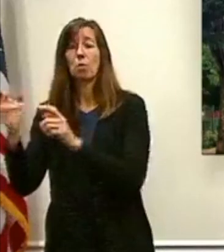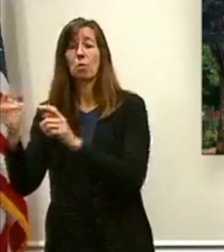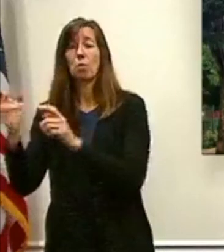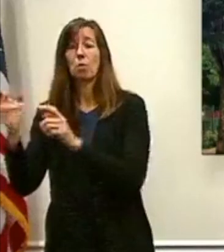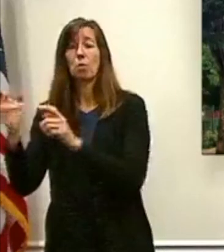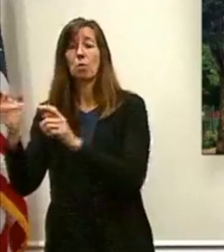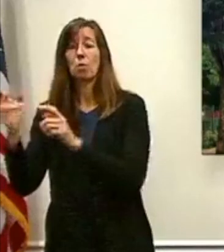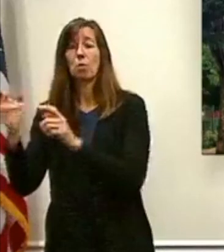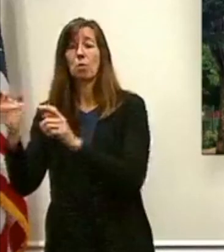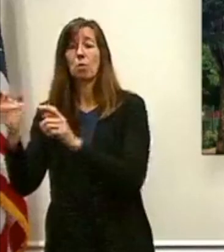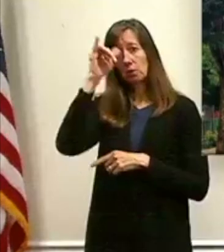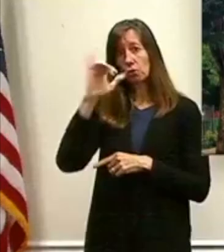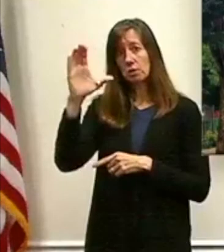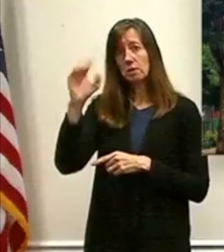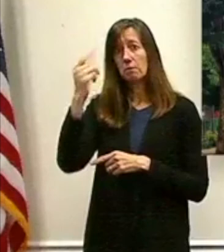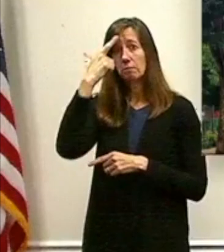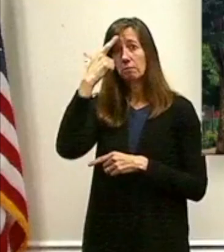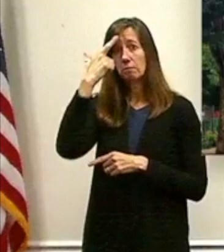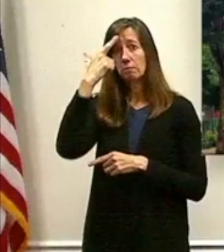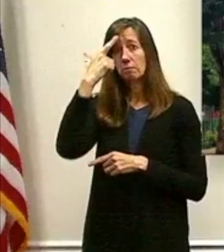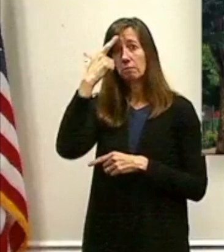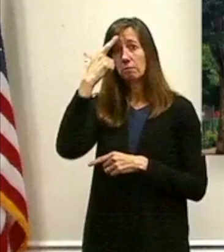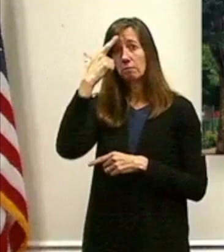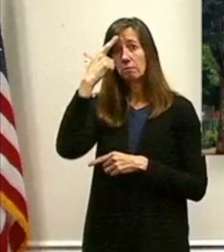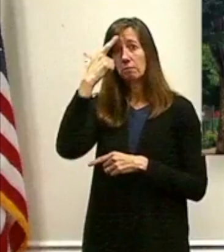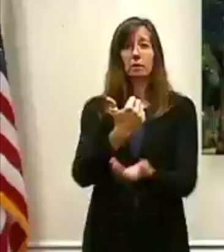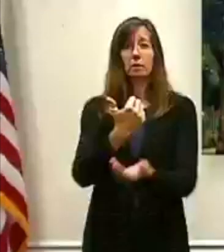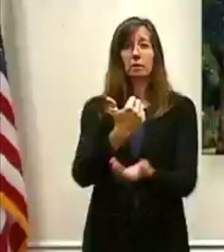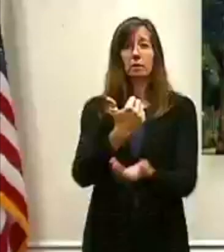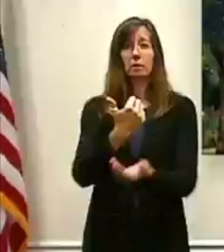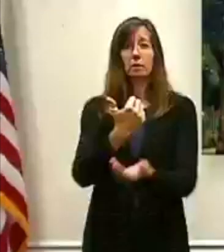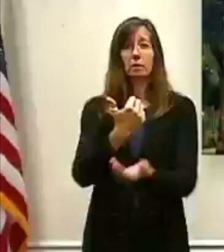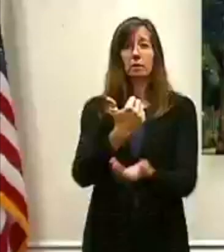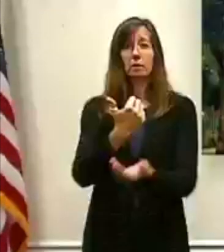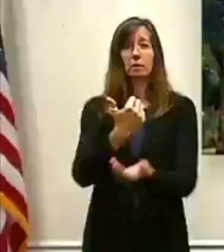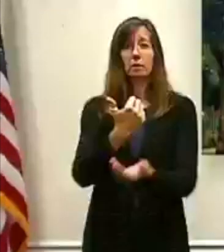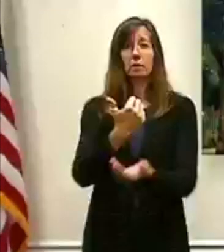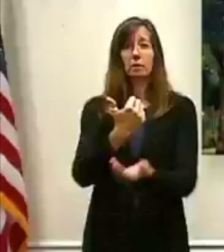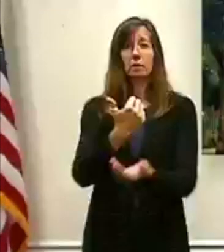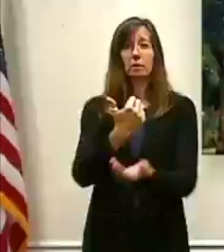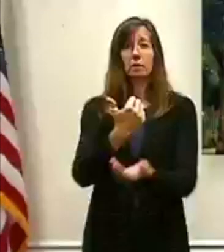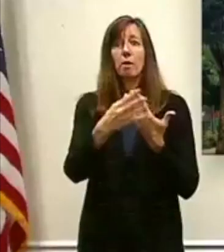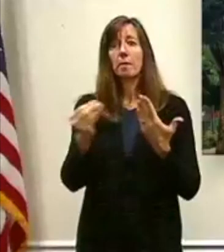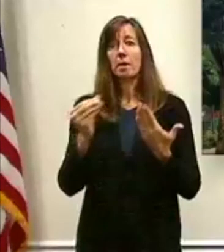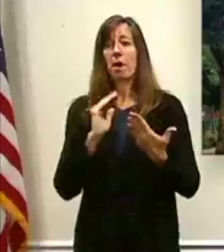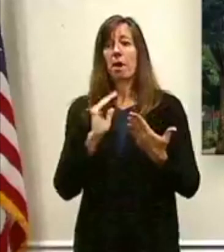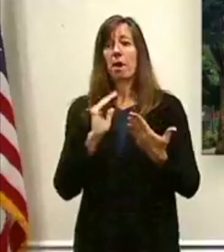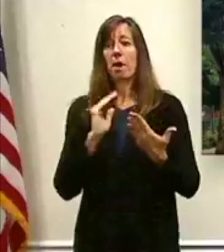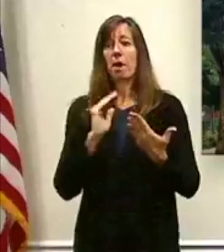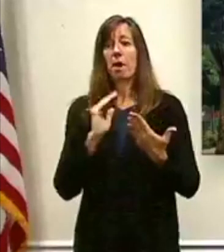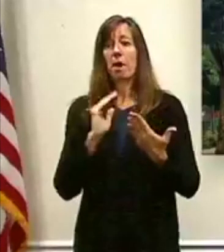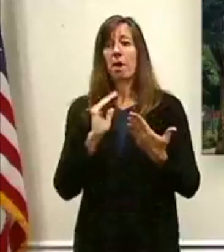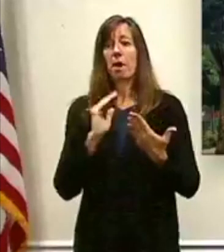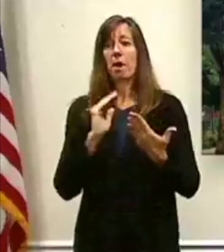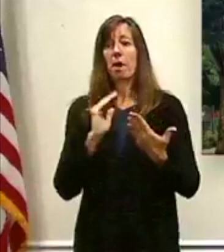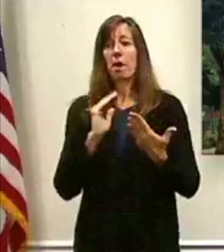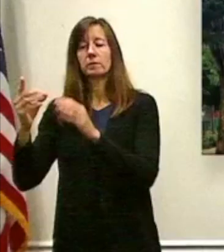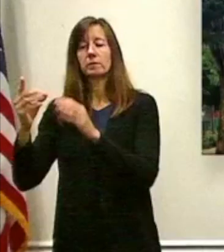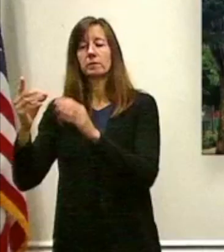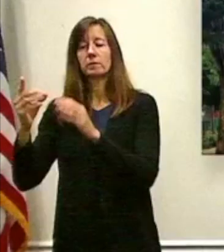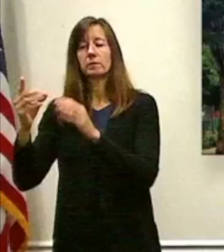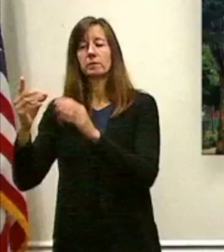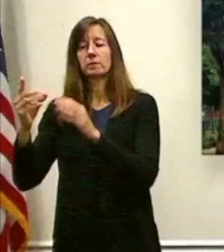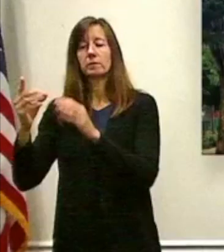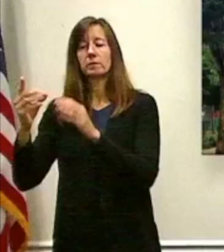expansion of drug assistance programming and our... ...we were in the